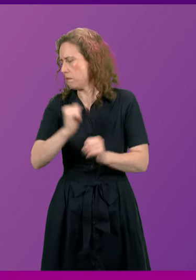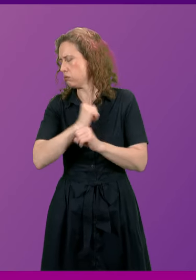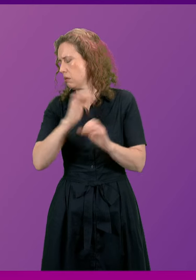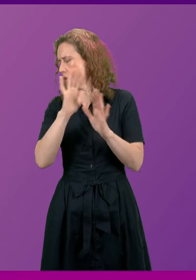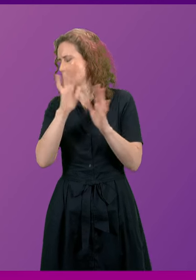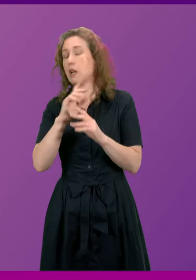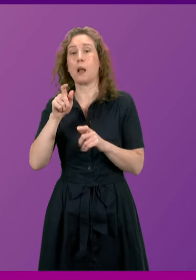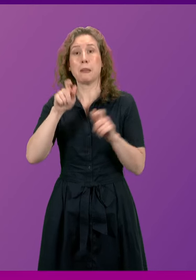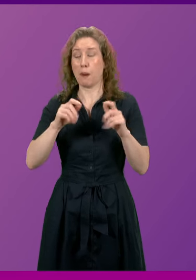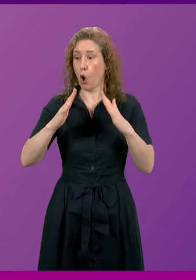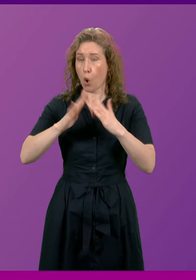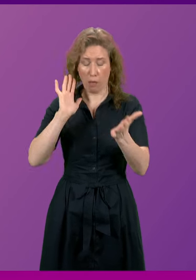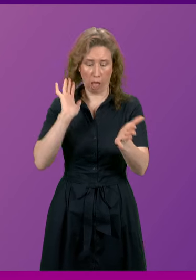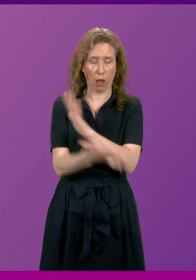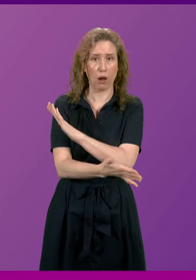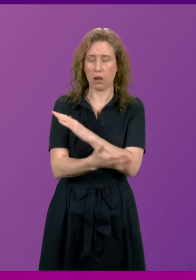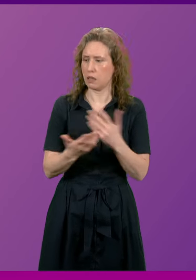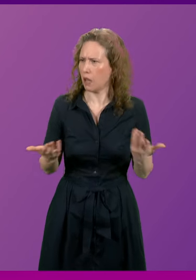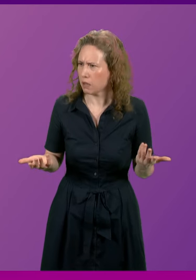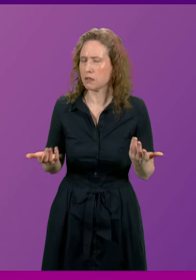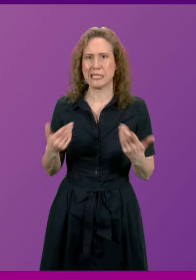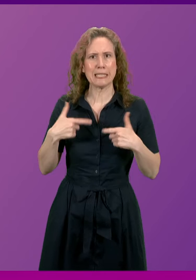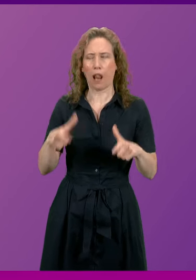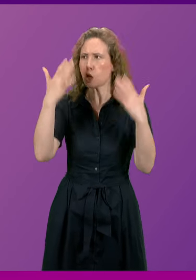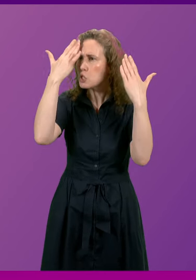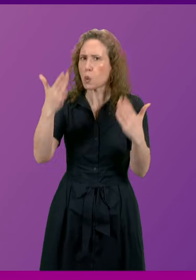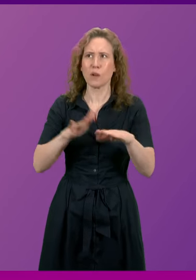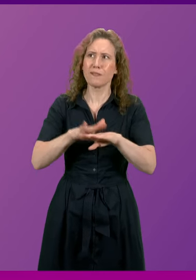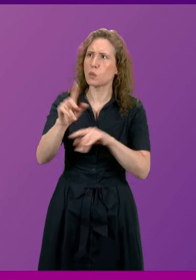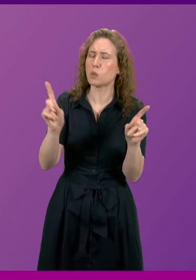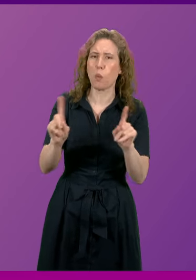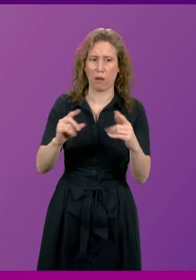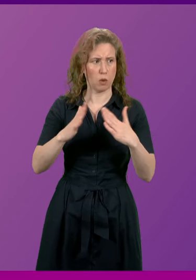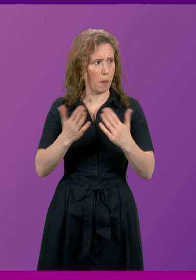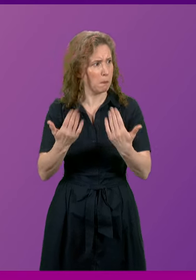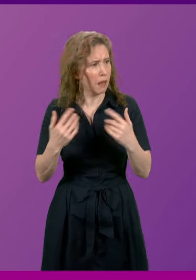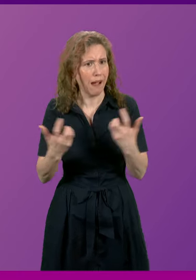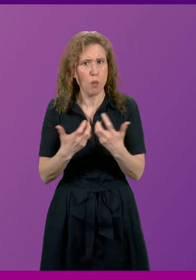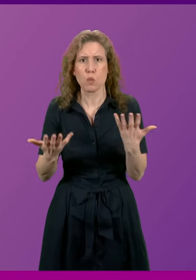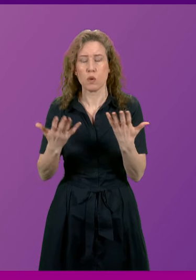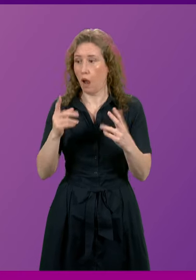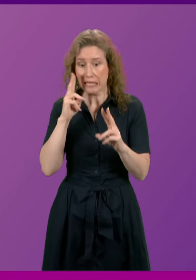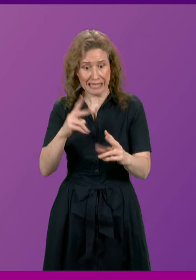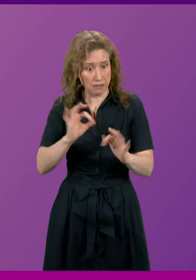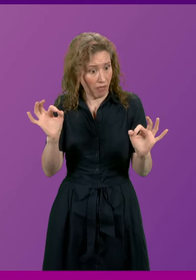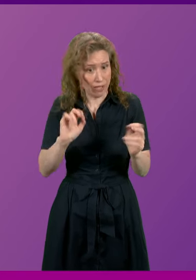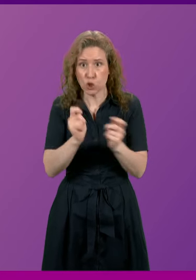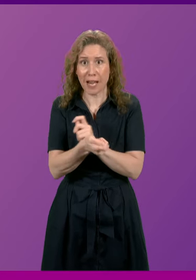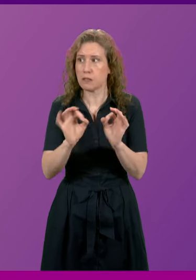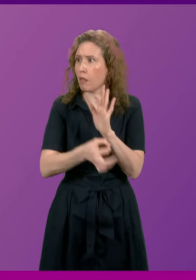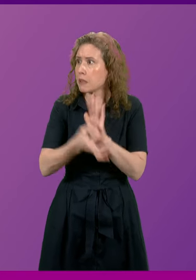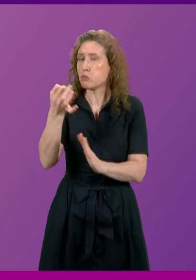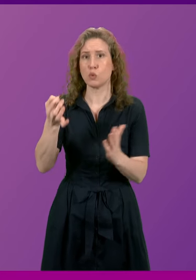Families whose homes were destroyed are none the wiser regarding the future of their homes. No visible or perceivable progress has been made.